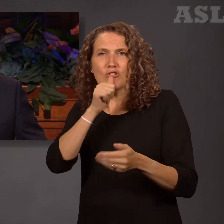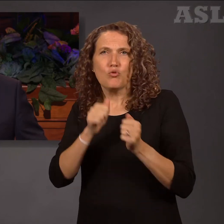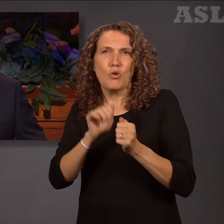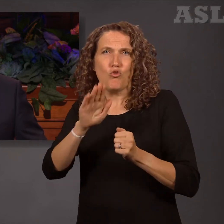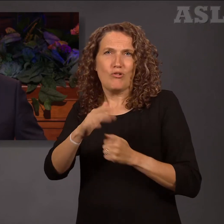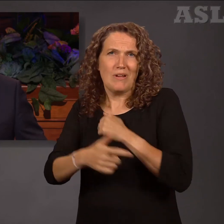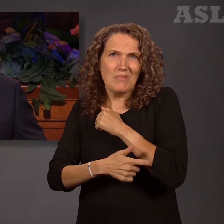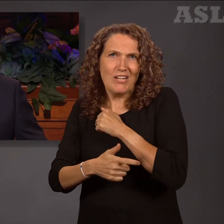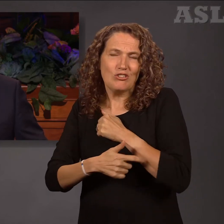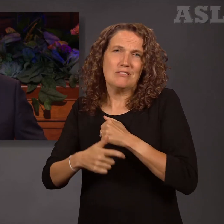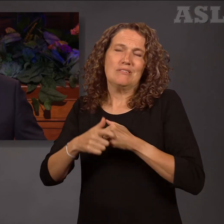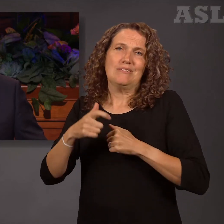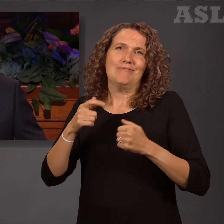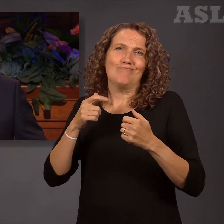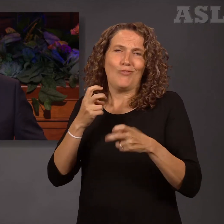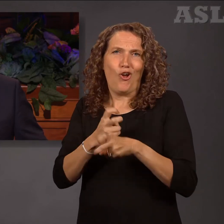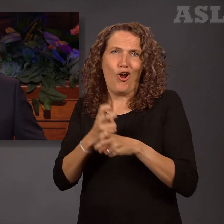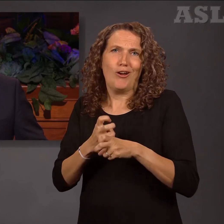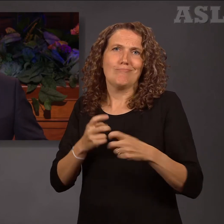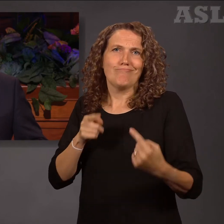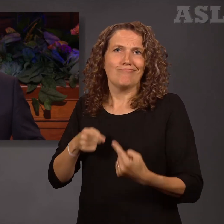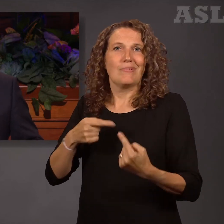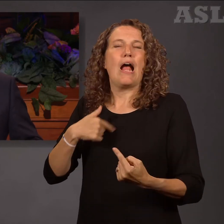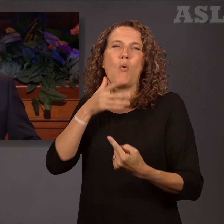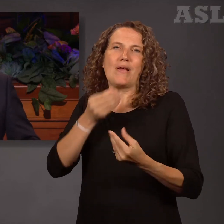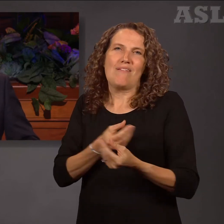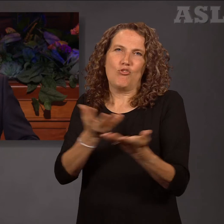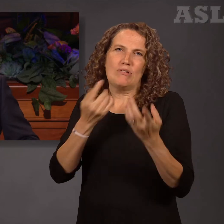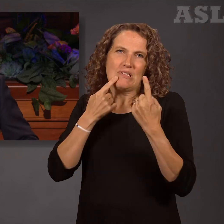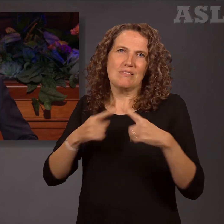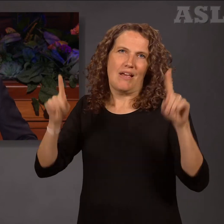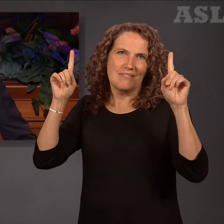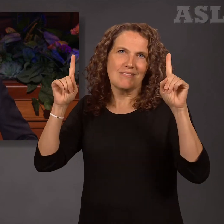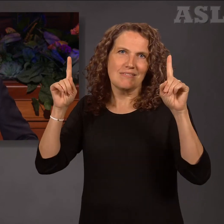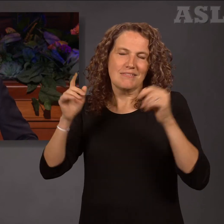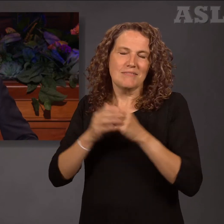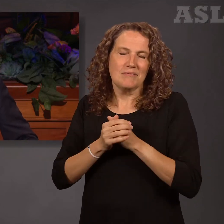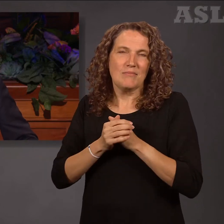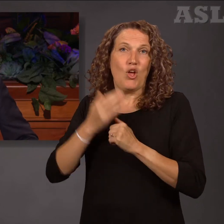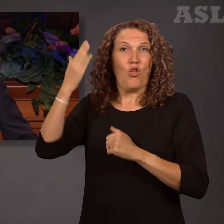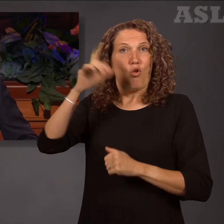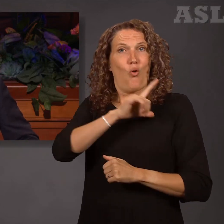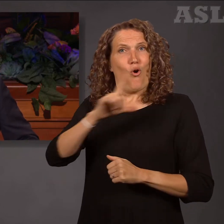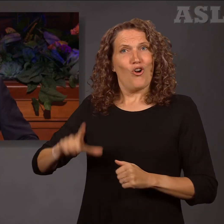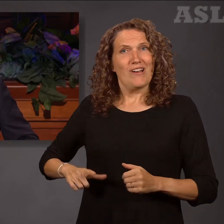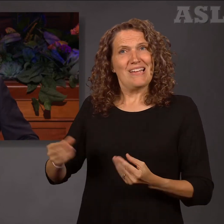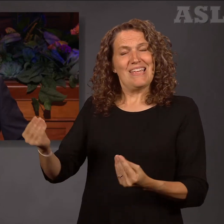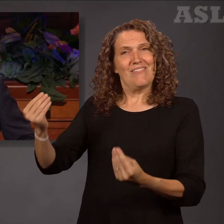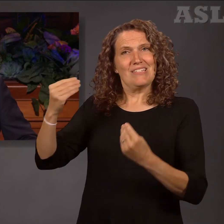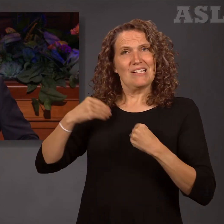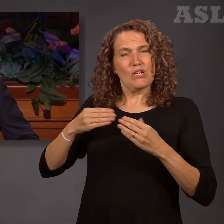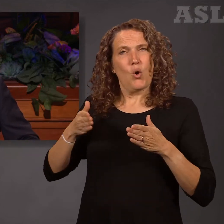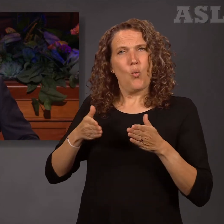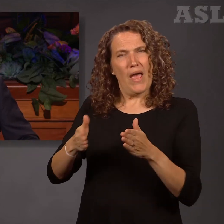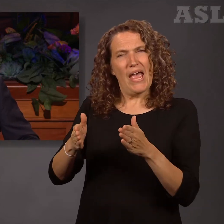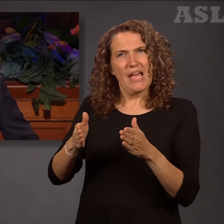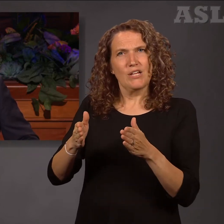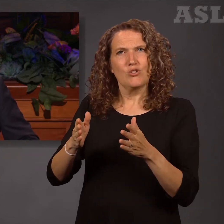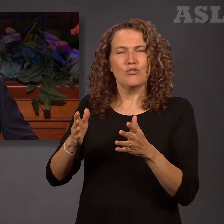success. The Lord always provides us with an escape when we face adversity, temptation,